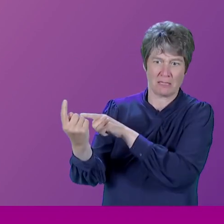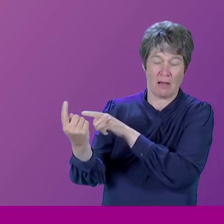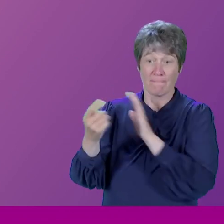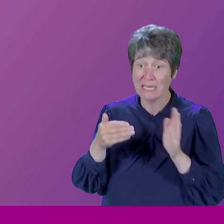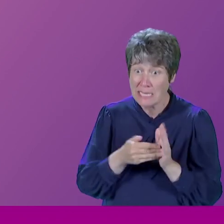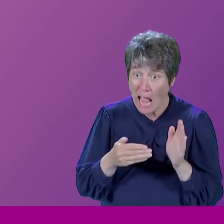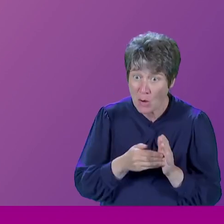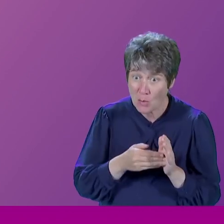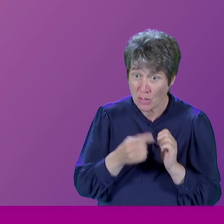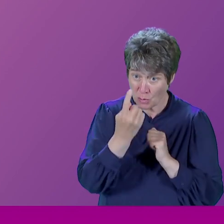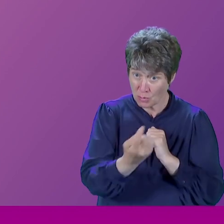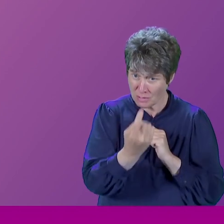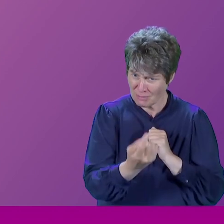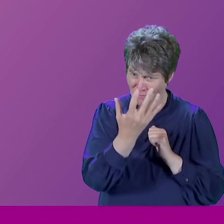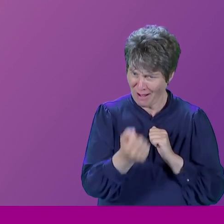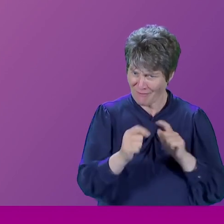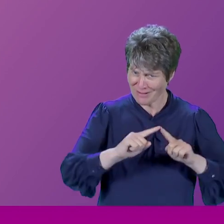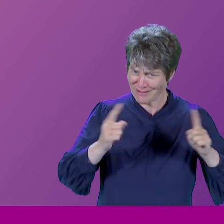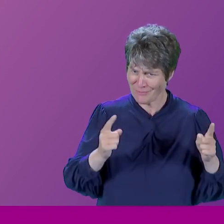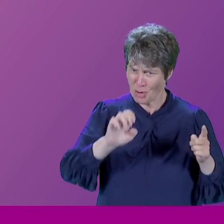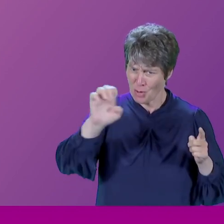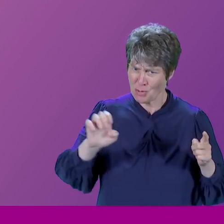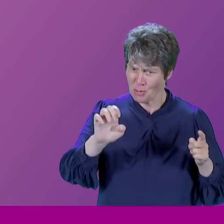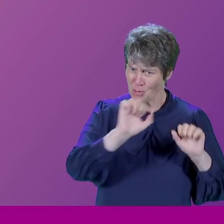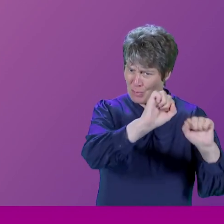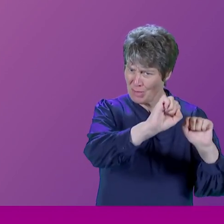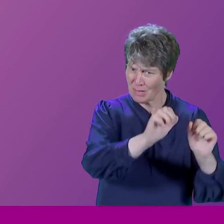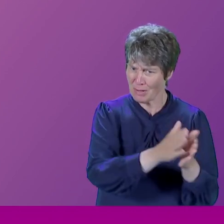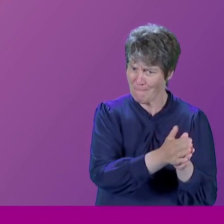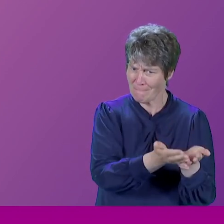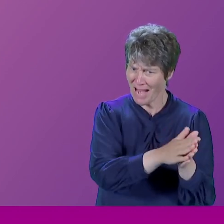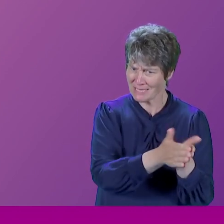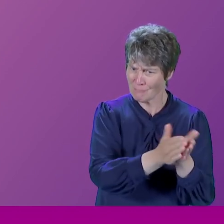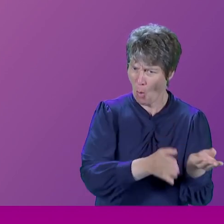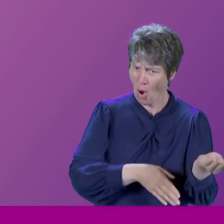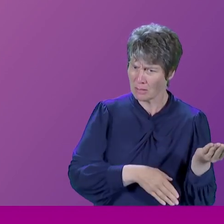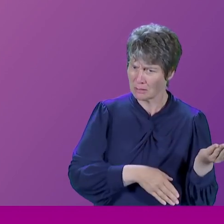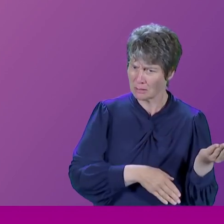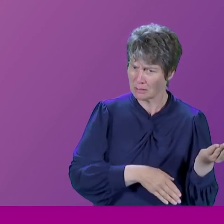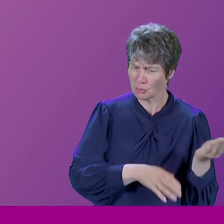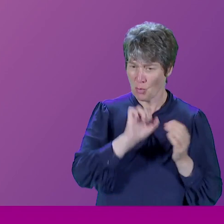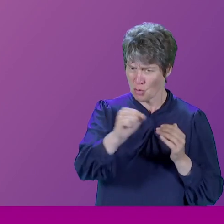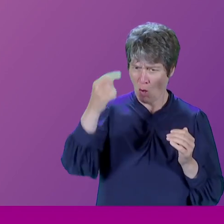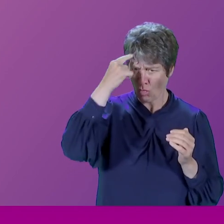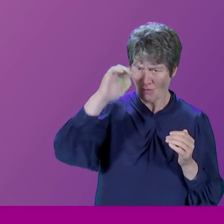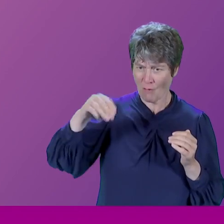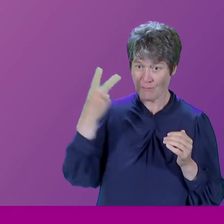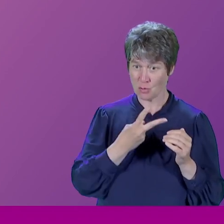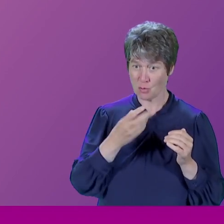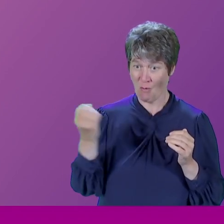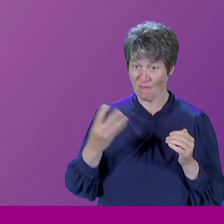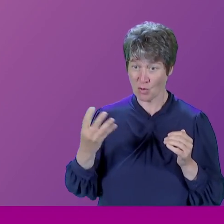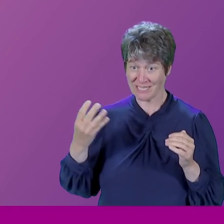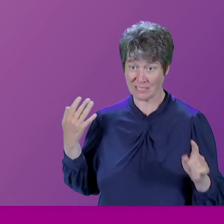passport, how do you feel about it now? Have your thoughts changed since 2014 till now? Michael? 2014